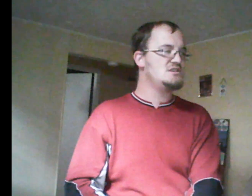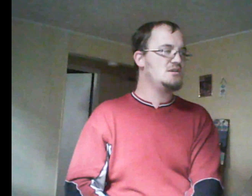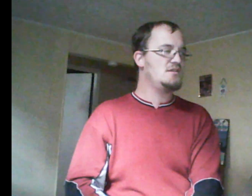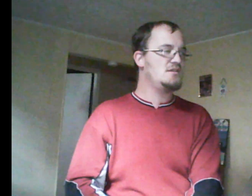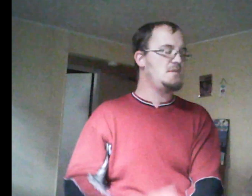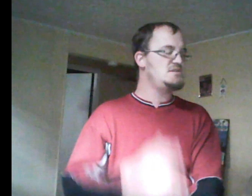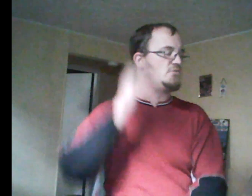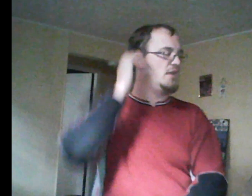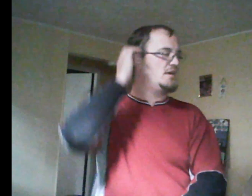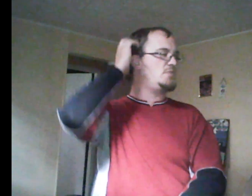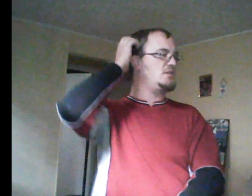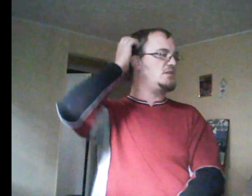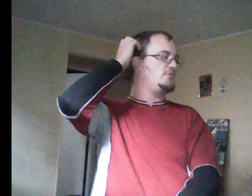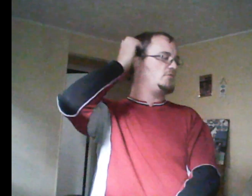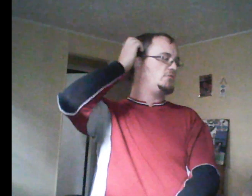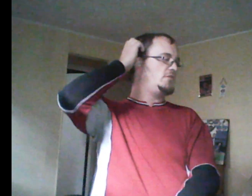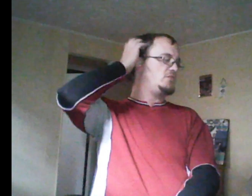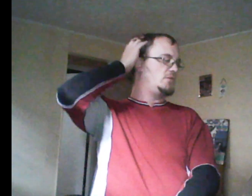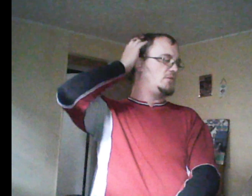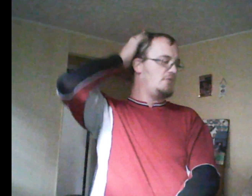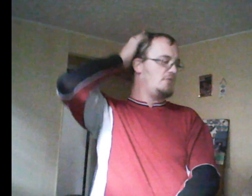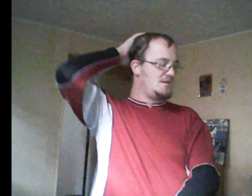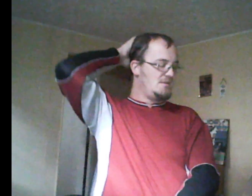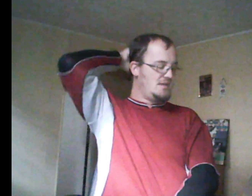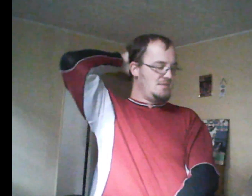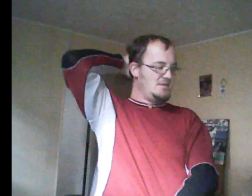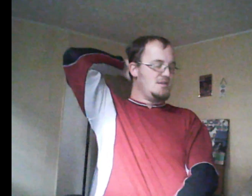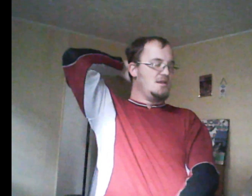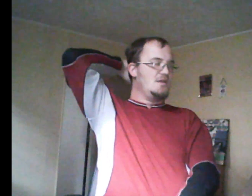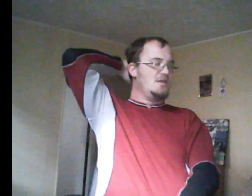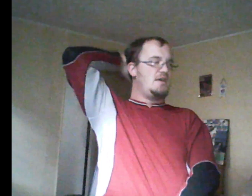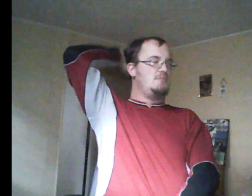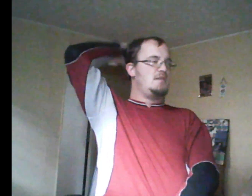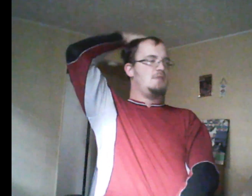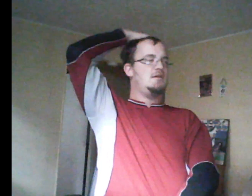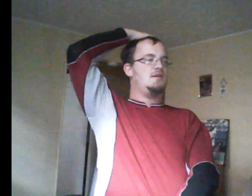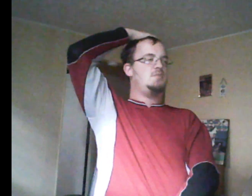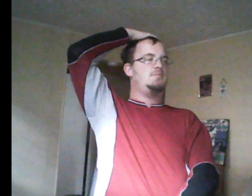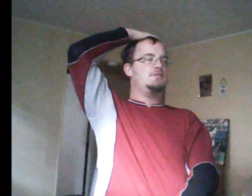made Emma unpopular. But that's as far as I'm going to go with this. So I got comments.